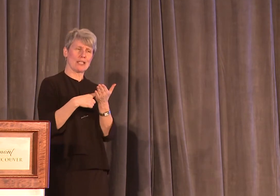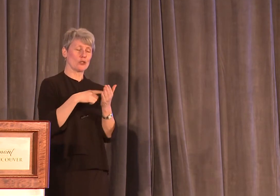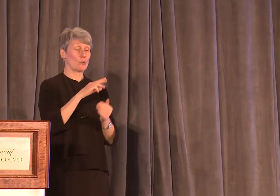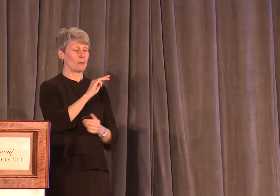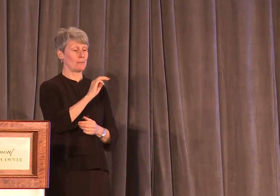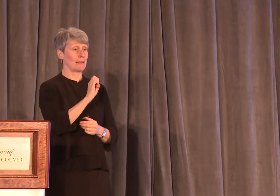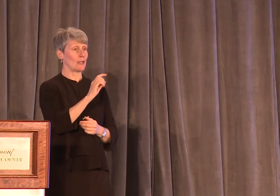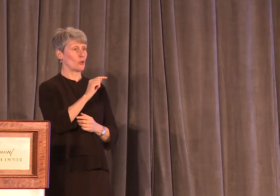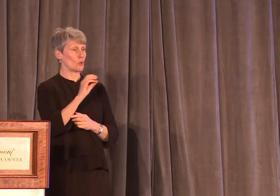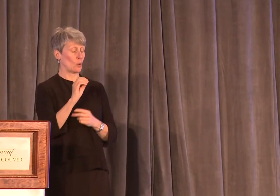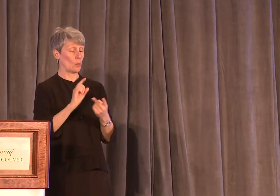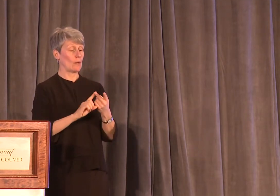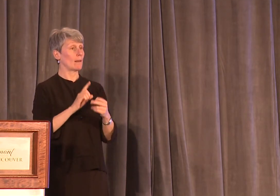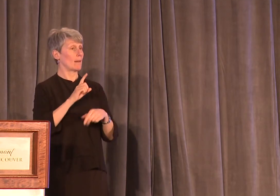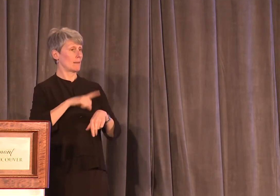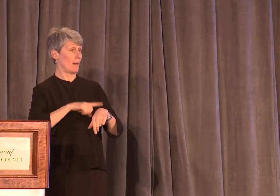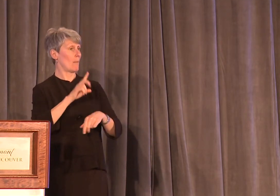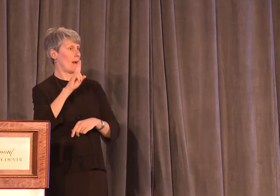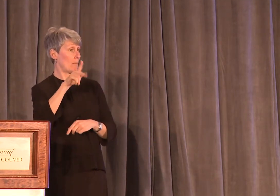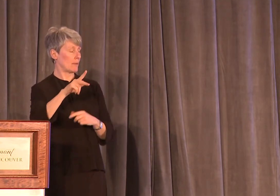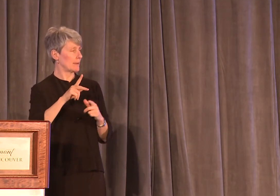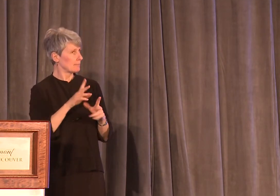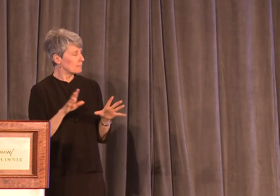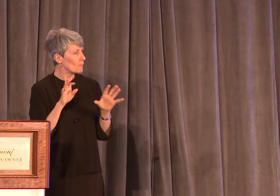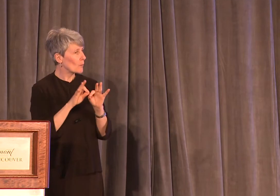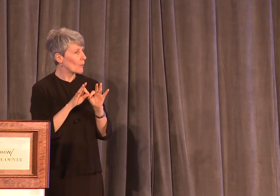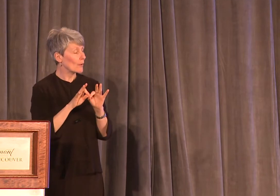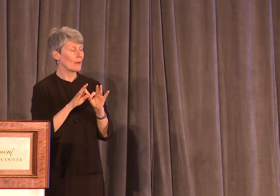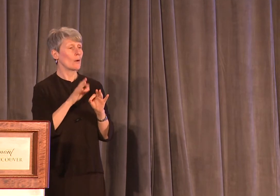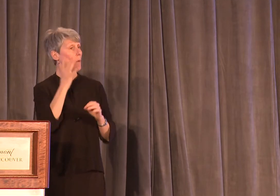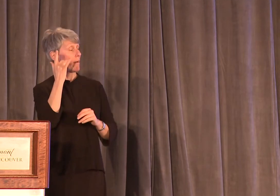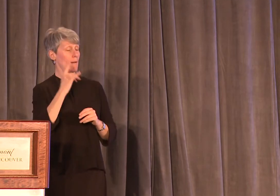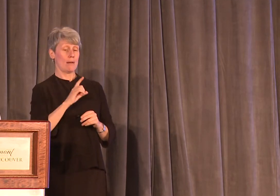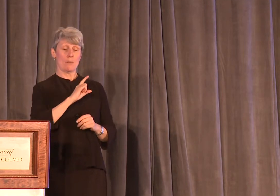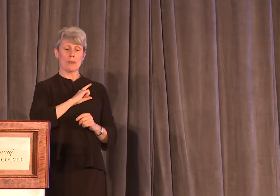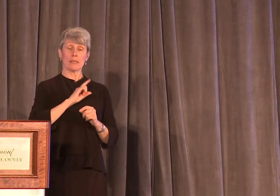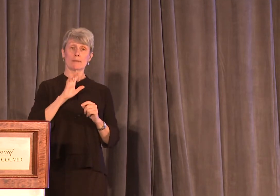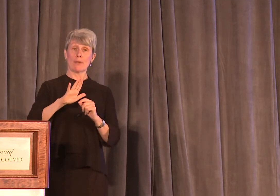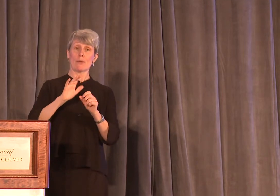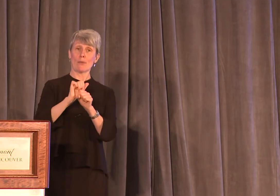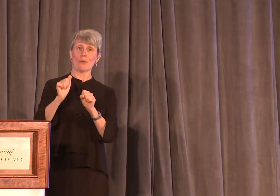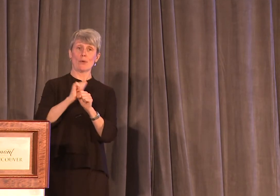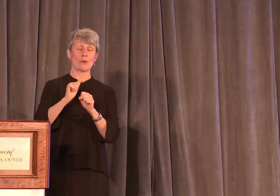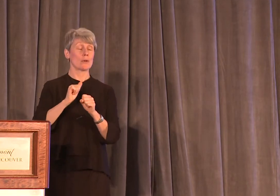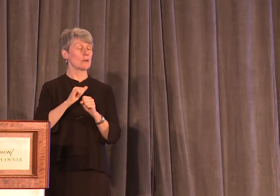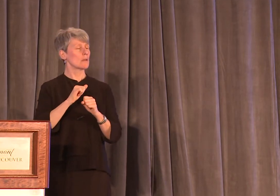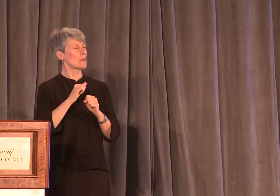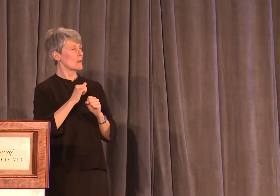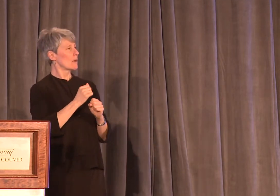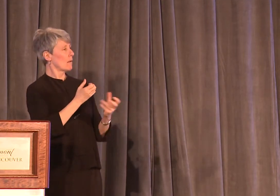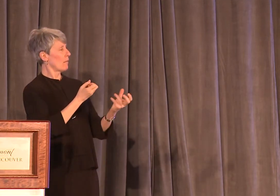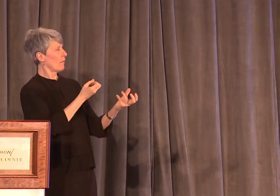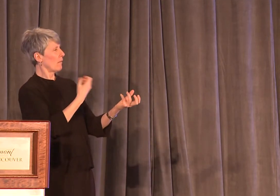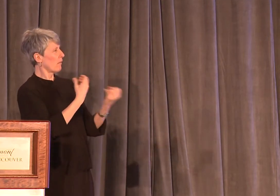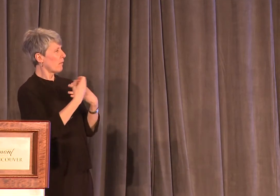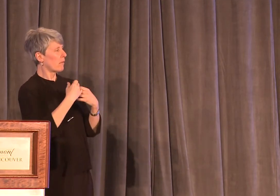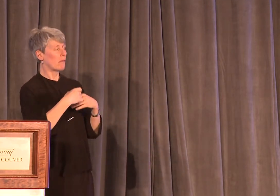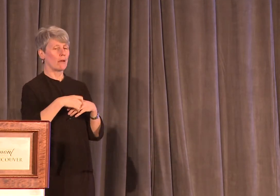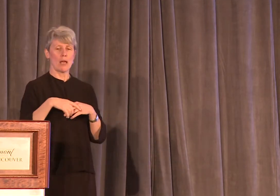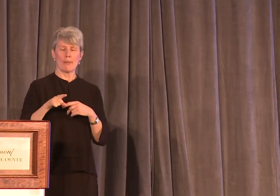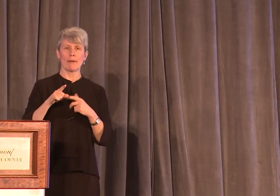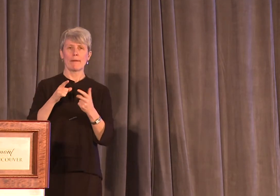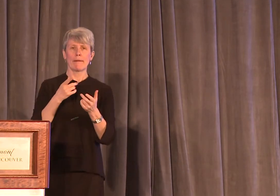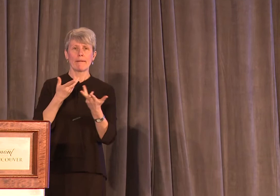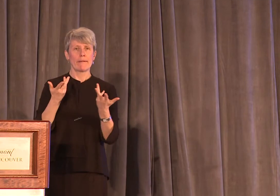Too and Time's Up is so critical. From a policing perspective, logically, when everyone is struggling with budget cuts